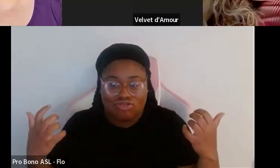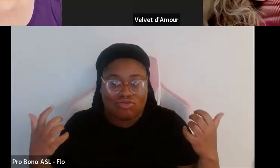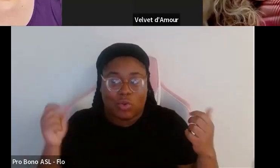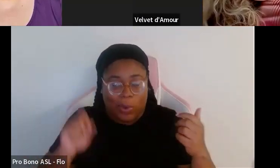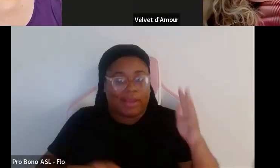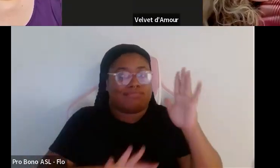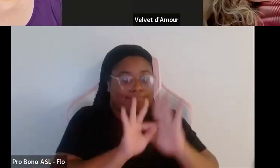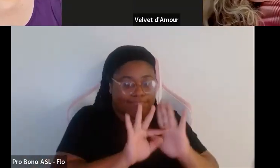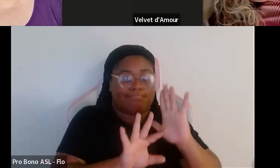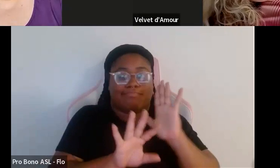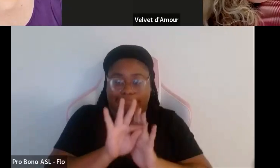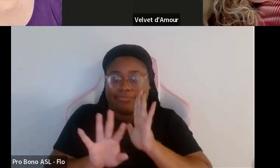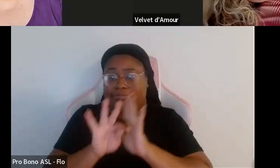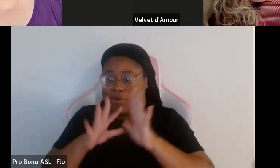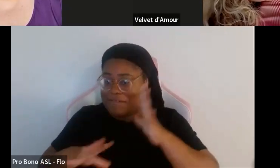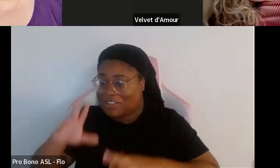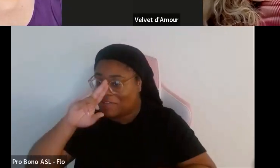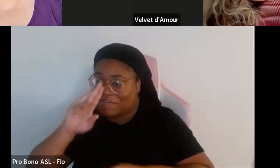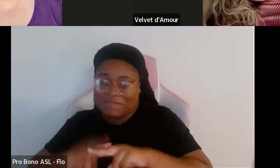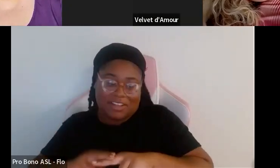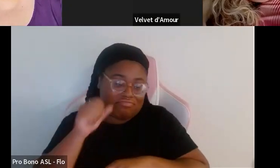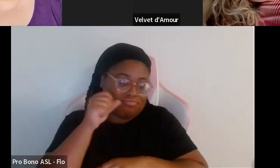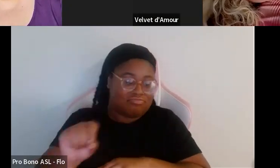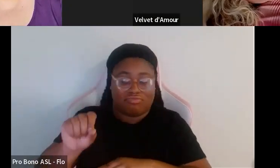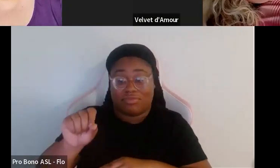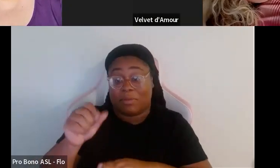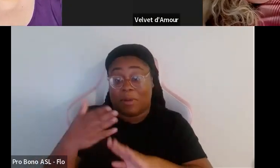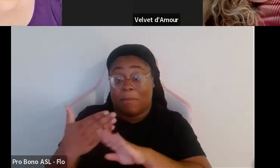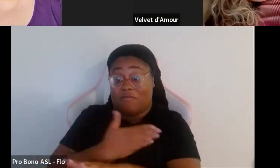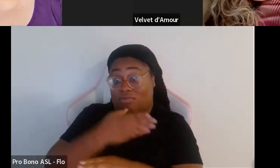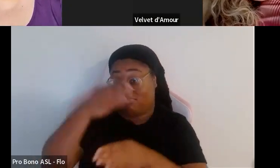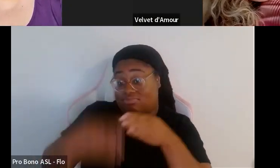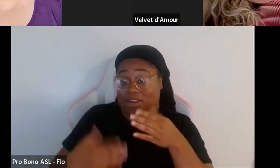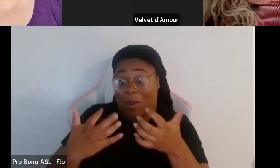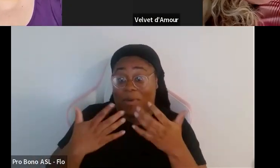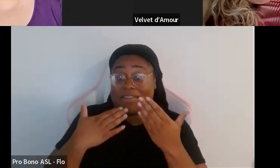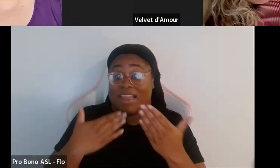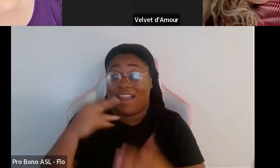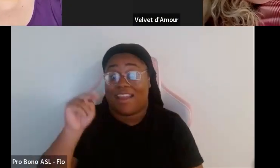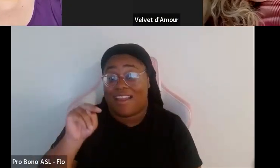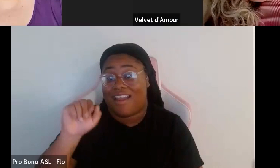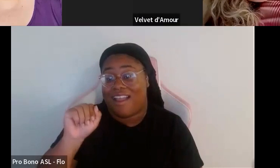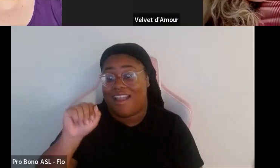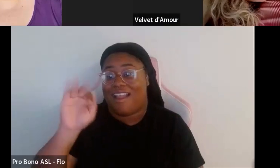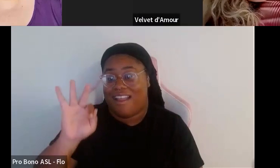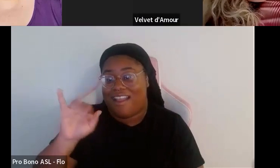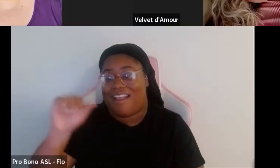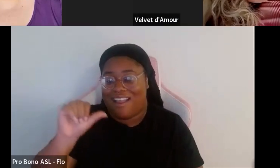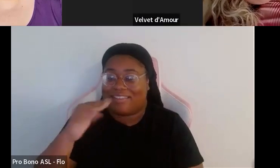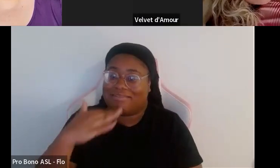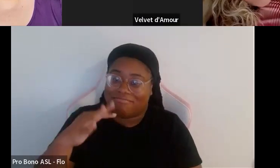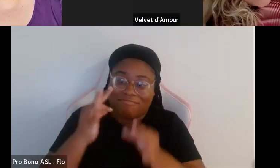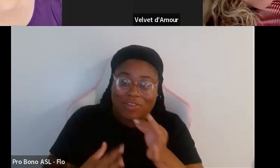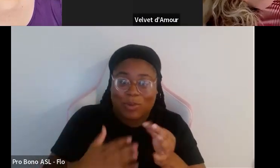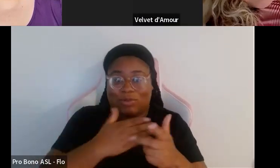choose to make fashion fun and and revel in it and before we end i just wanted to thank nafa again and thank you and thank the interpreters